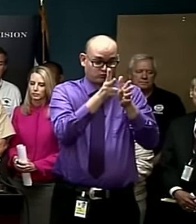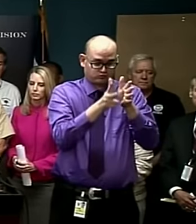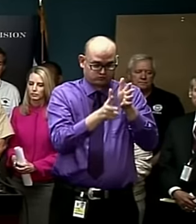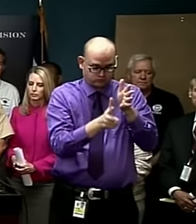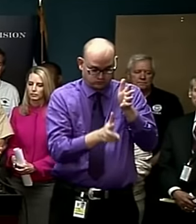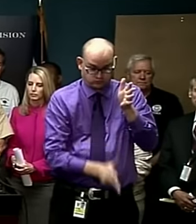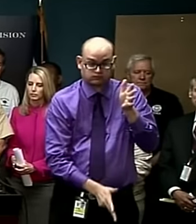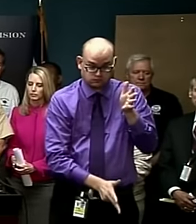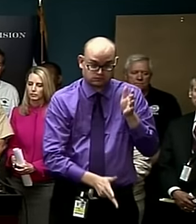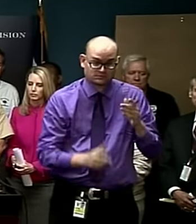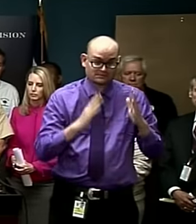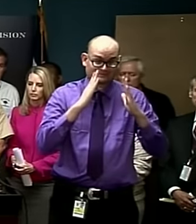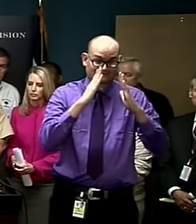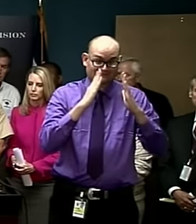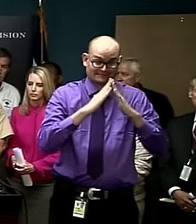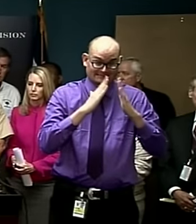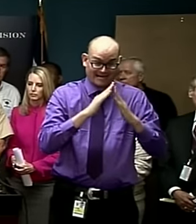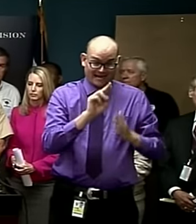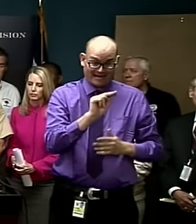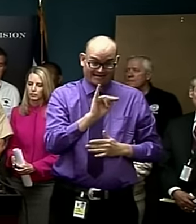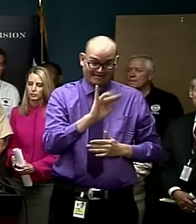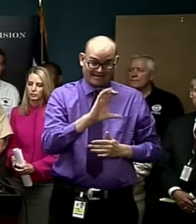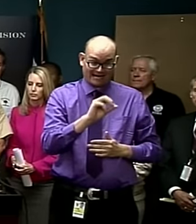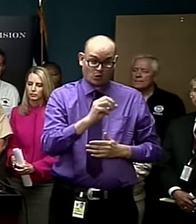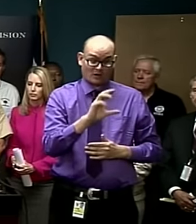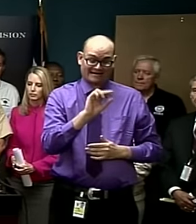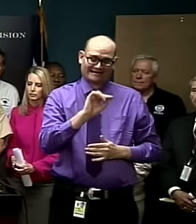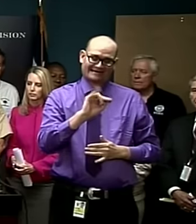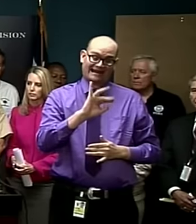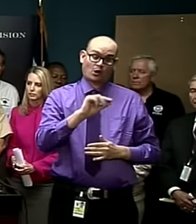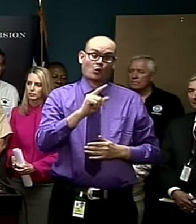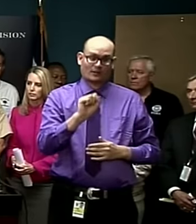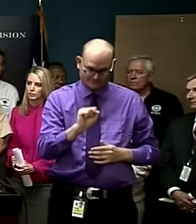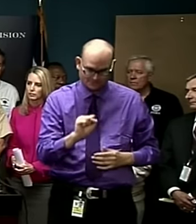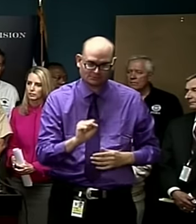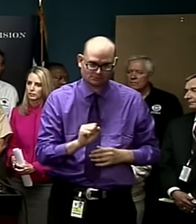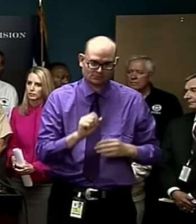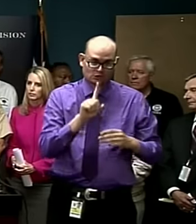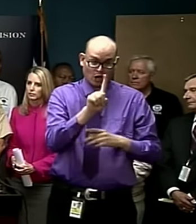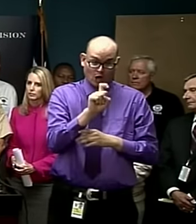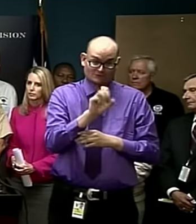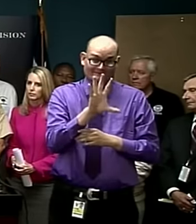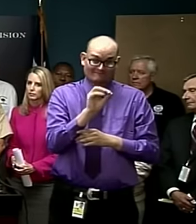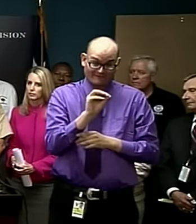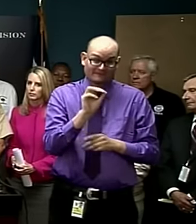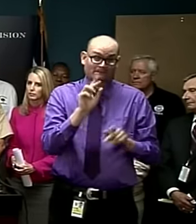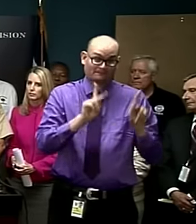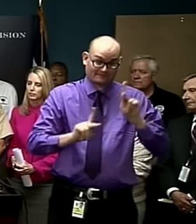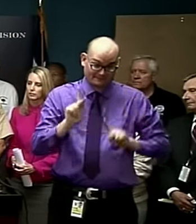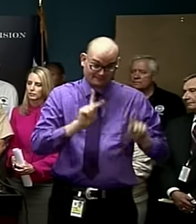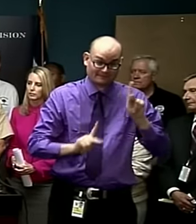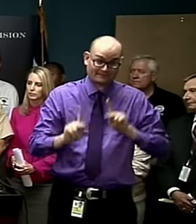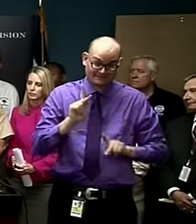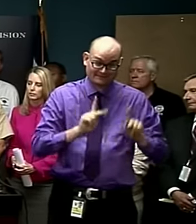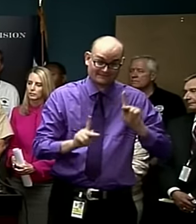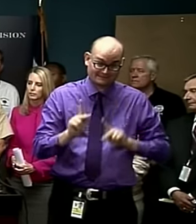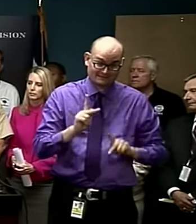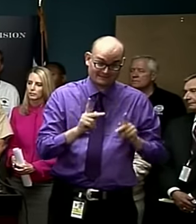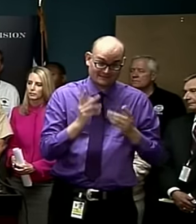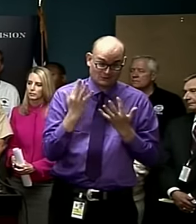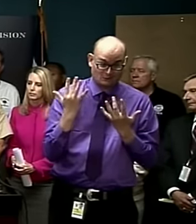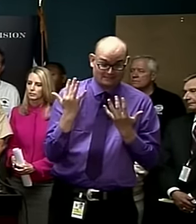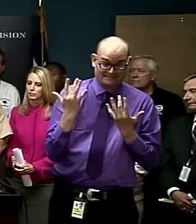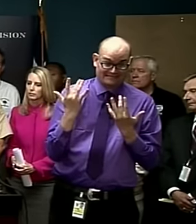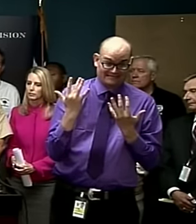if you may have heard, we had 150 people in town hall on the third floor waiting for help and evacuation.